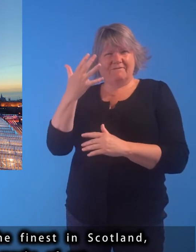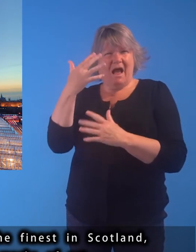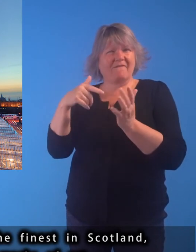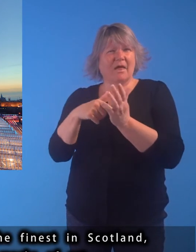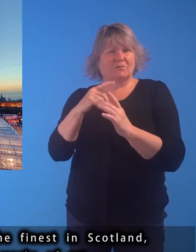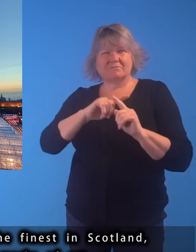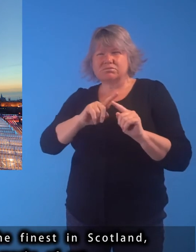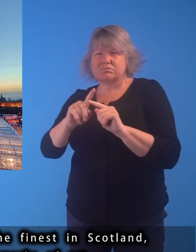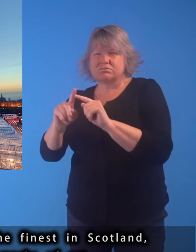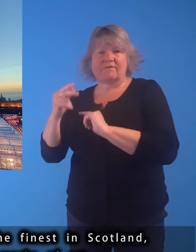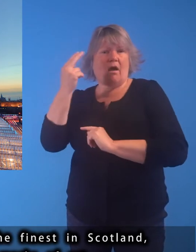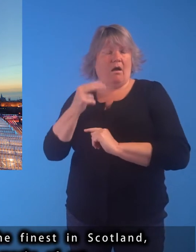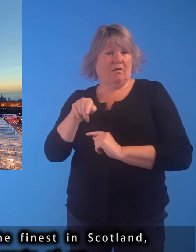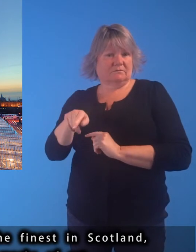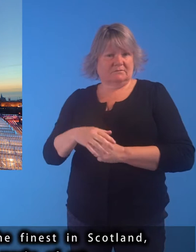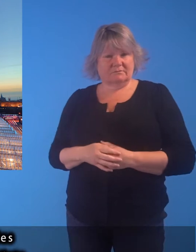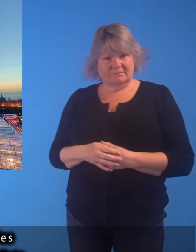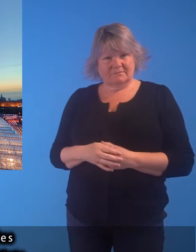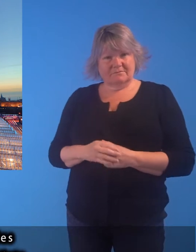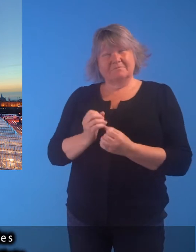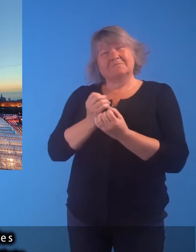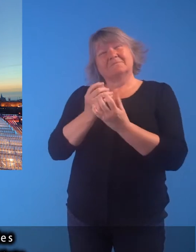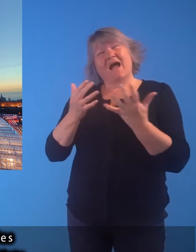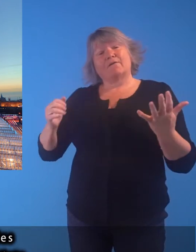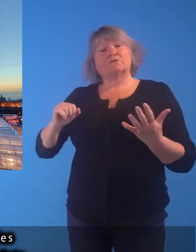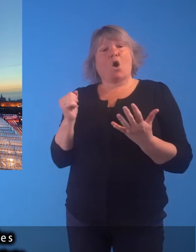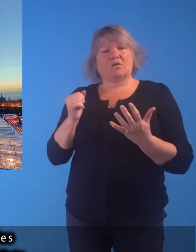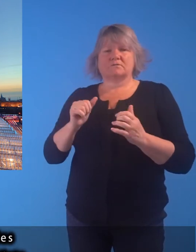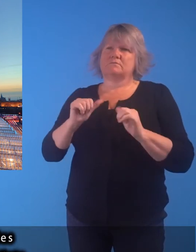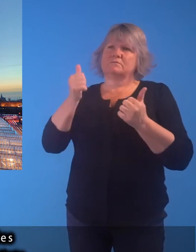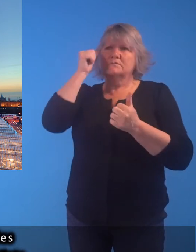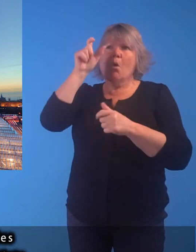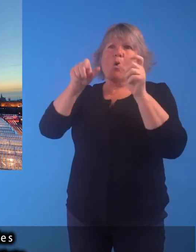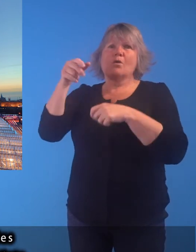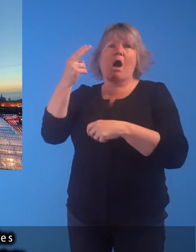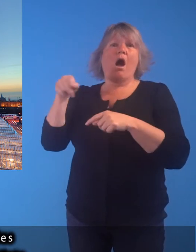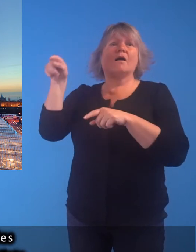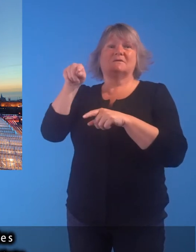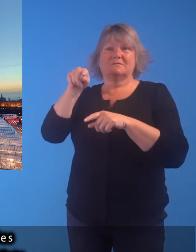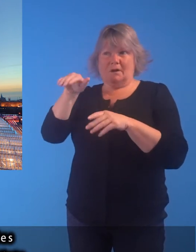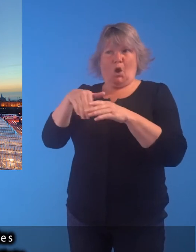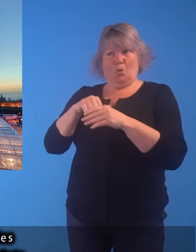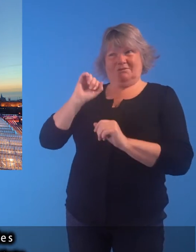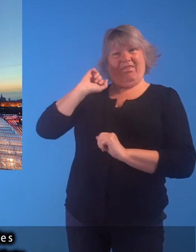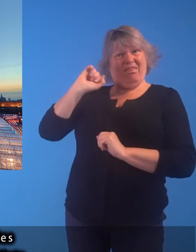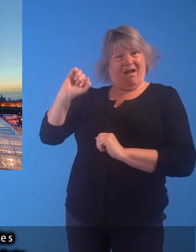,000 works of art, and includes wonderful examples by many of Scotland's finest